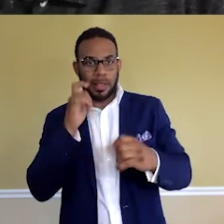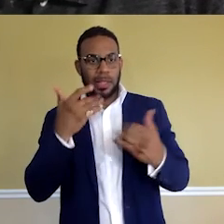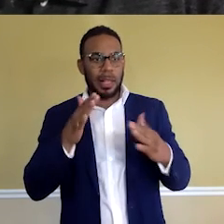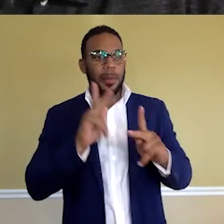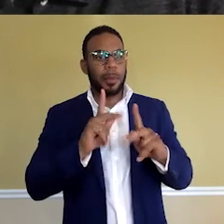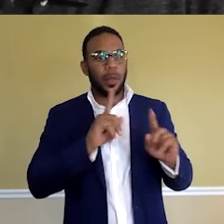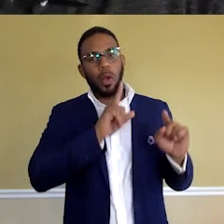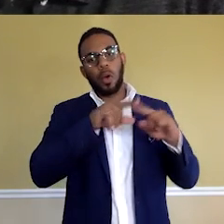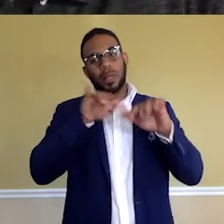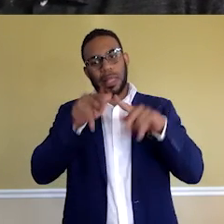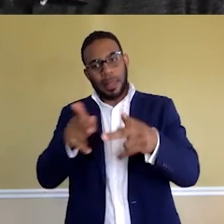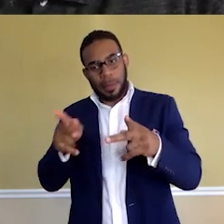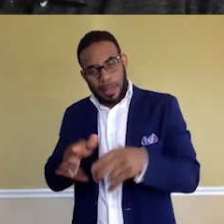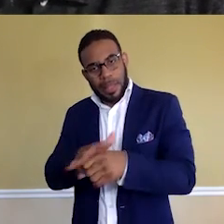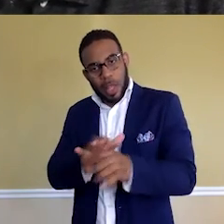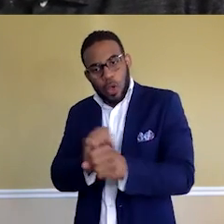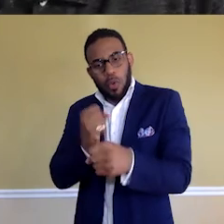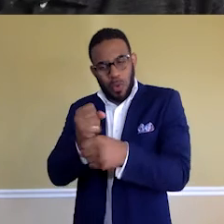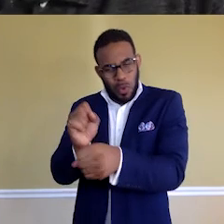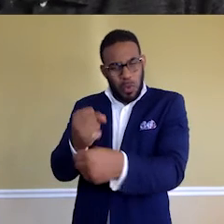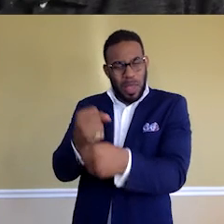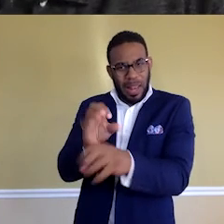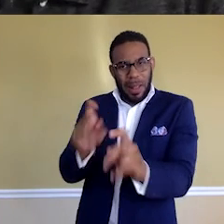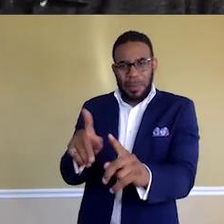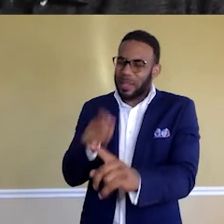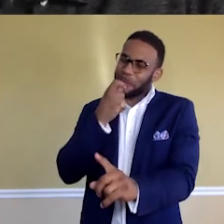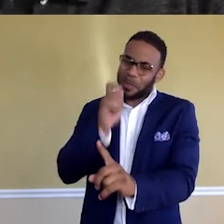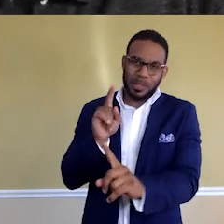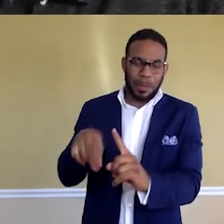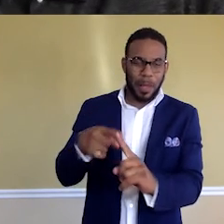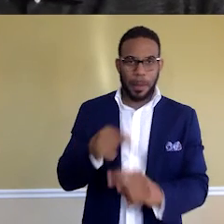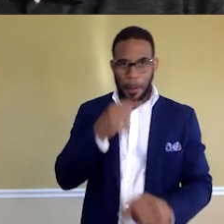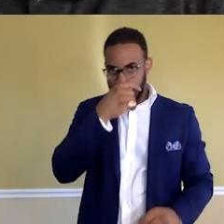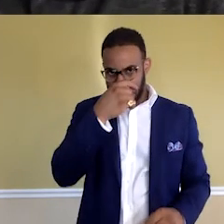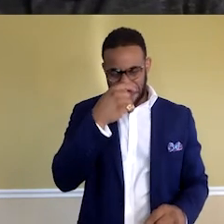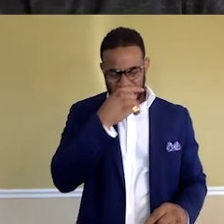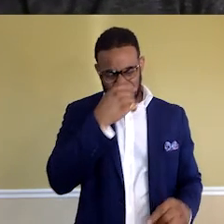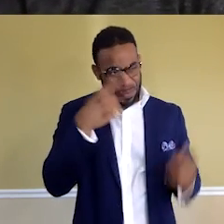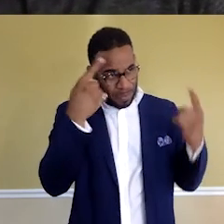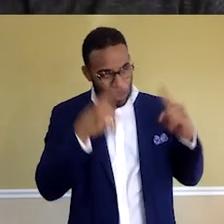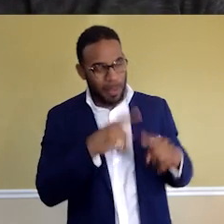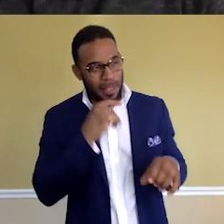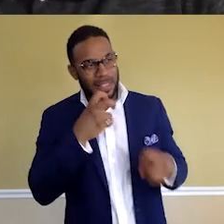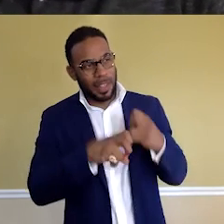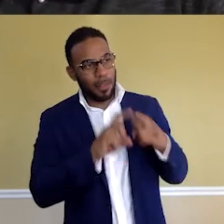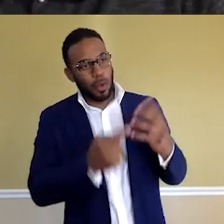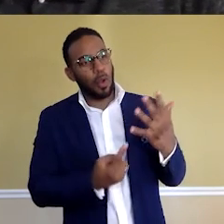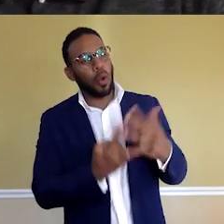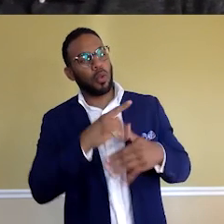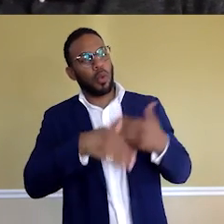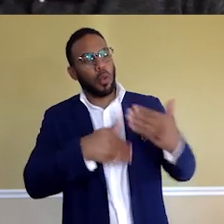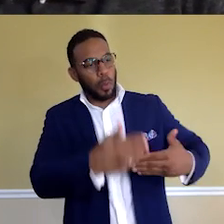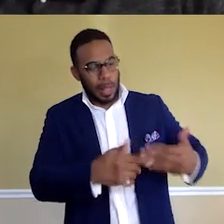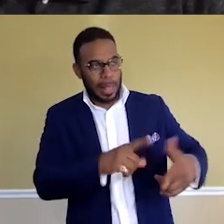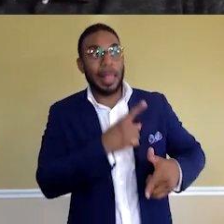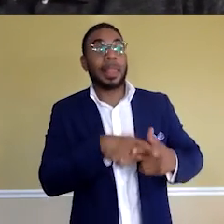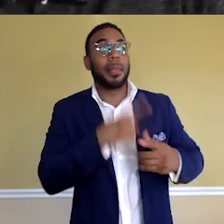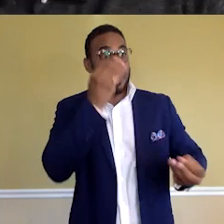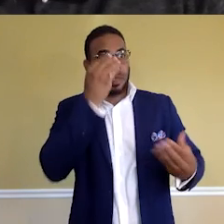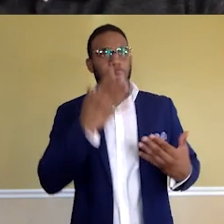stress. It's draining. It's not cool. That's just what I can say about that. I agree. It's tough to go through the entire process and then be told that